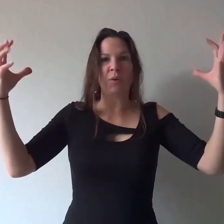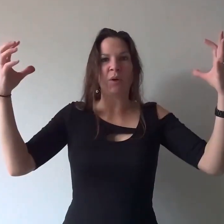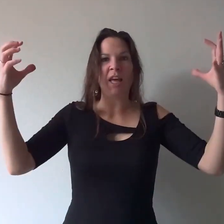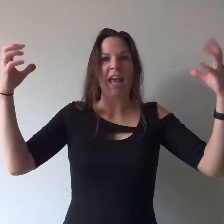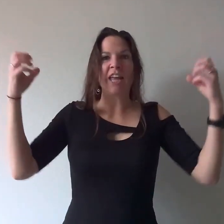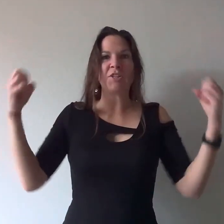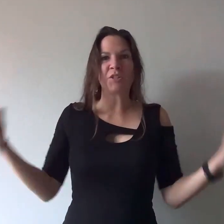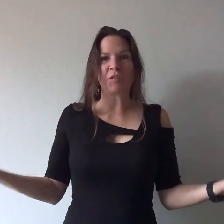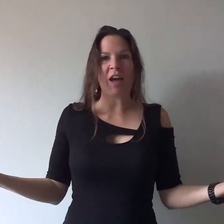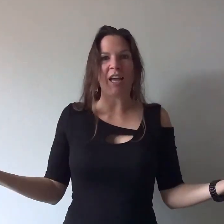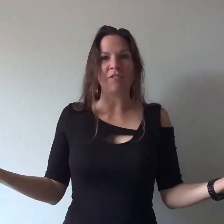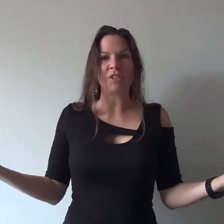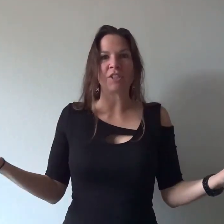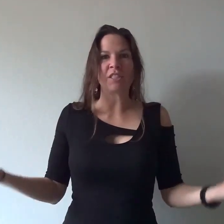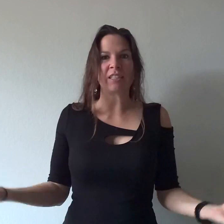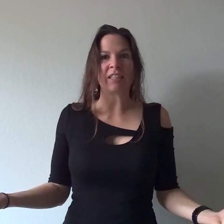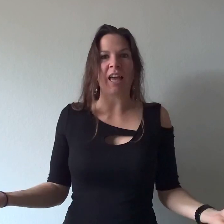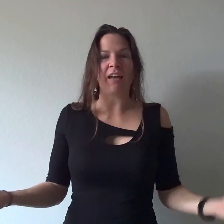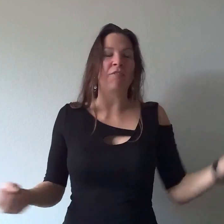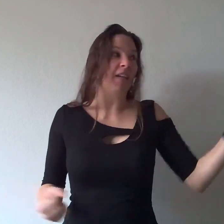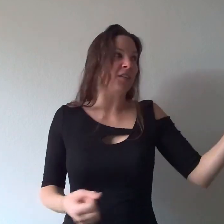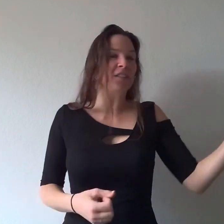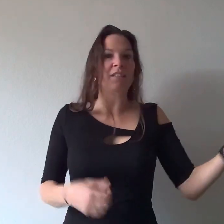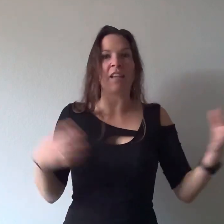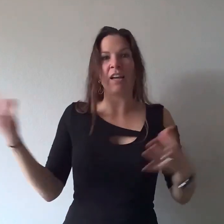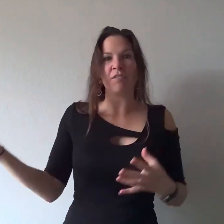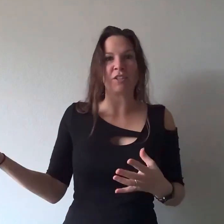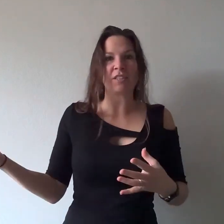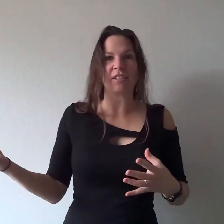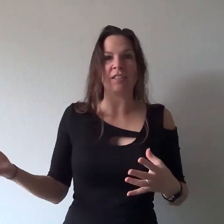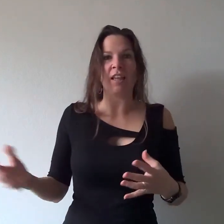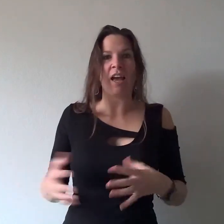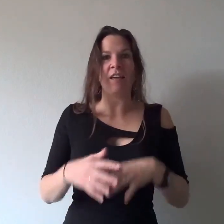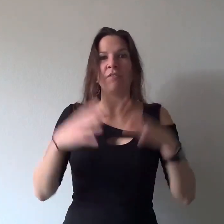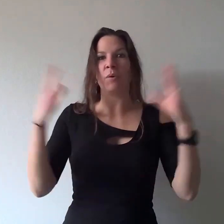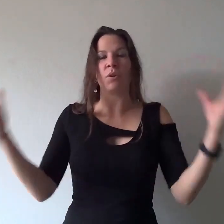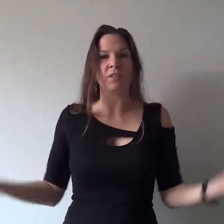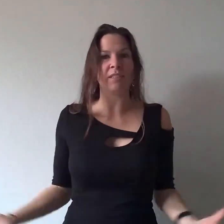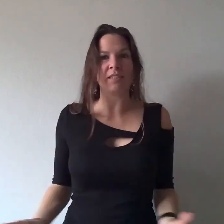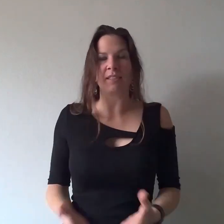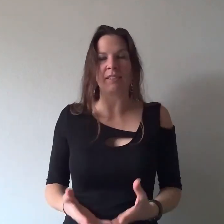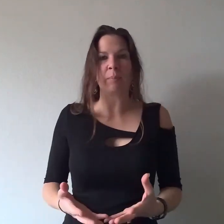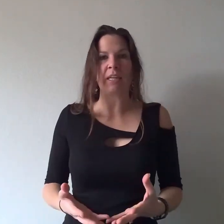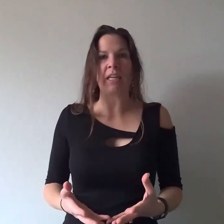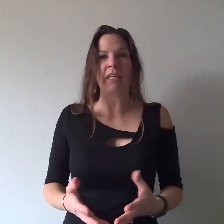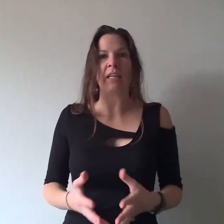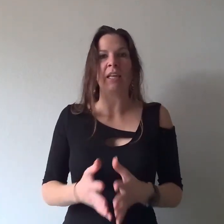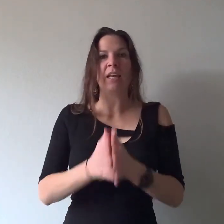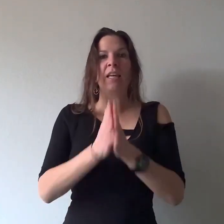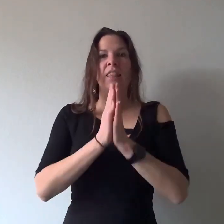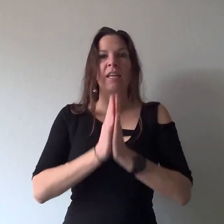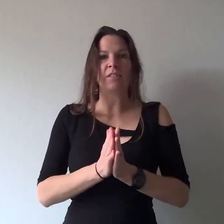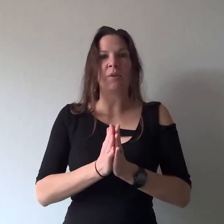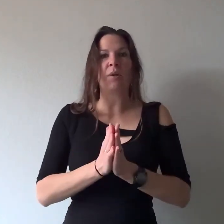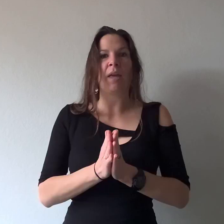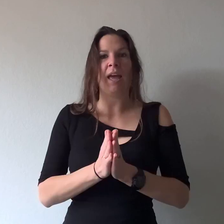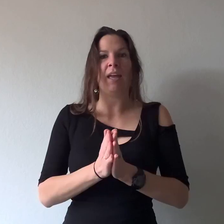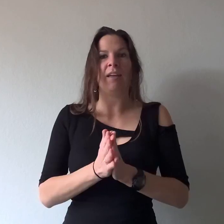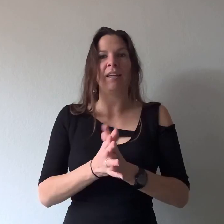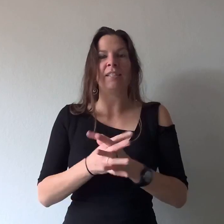and you survived you're still alive they're still alive you're still alive the world is still spinning things are okay it